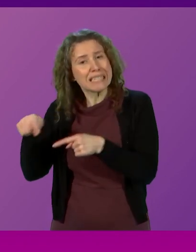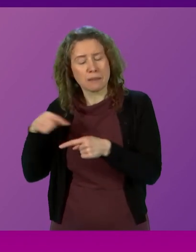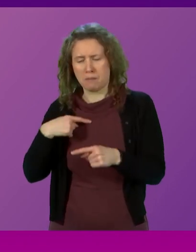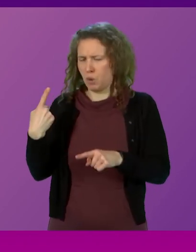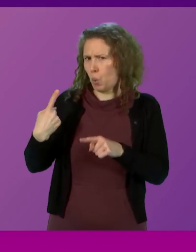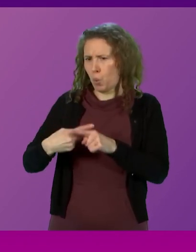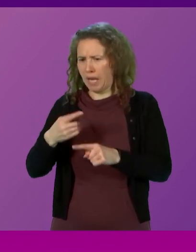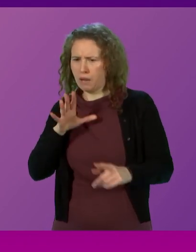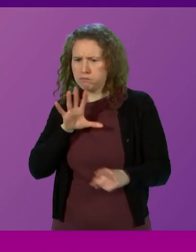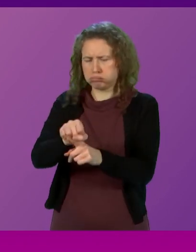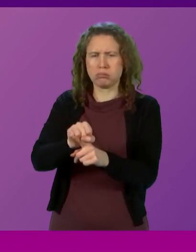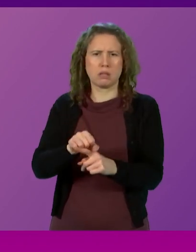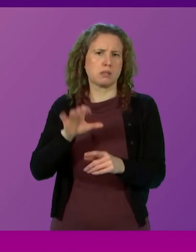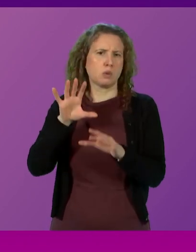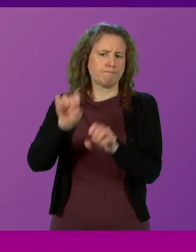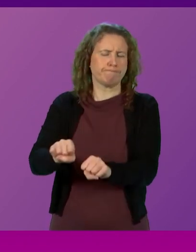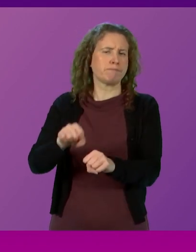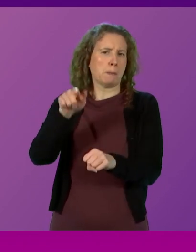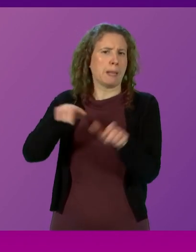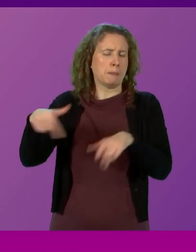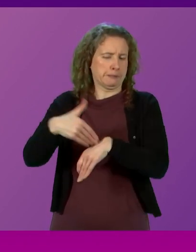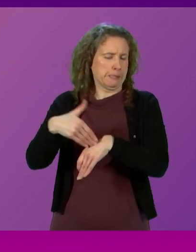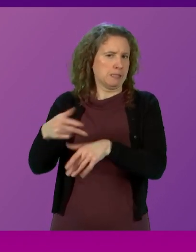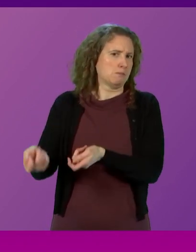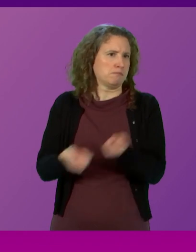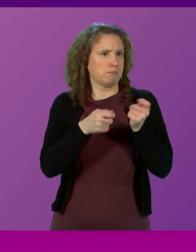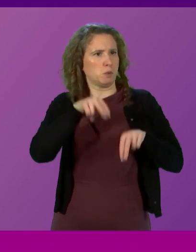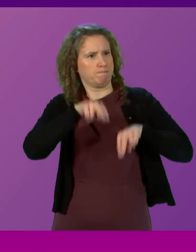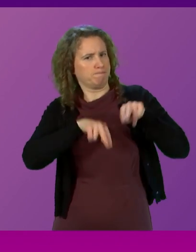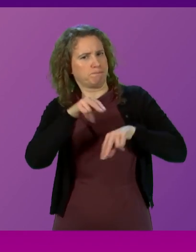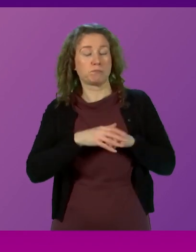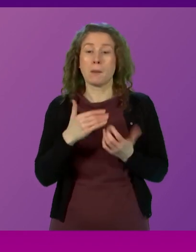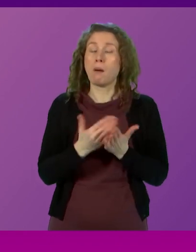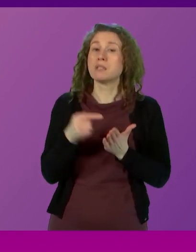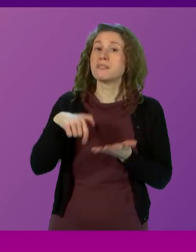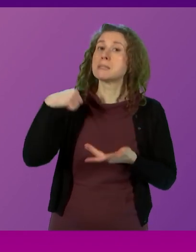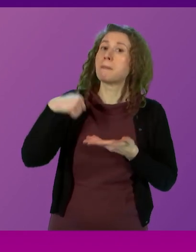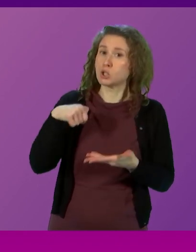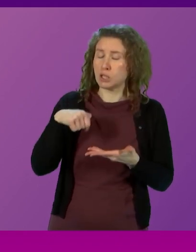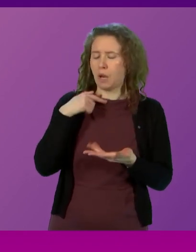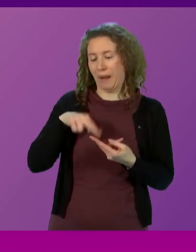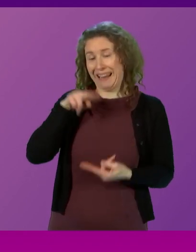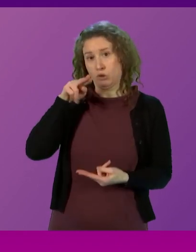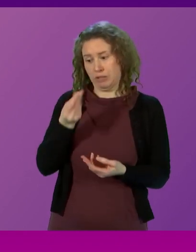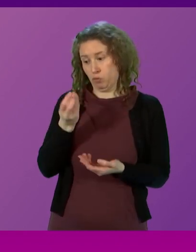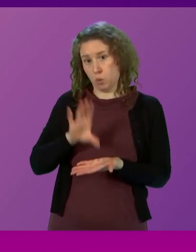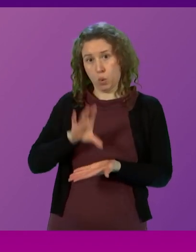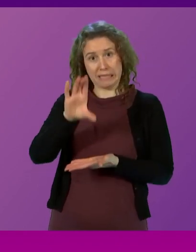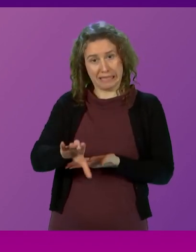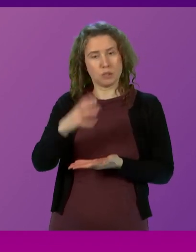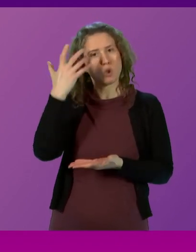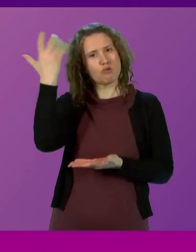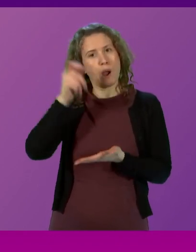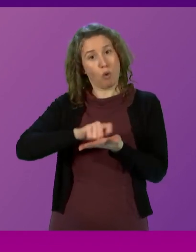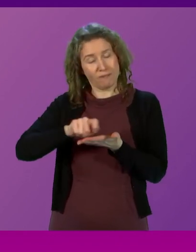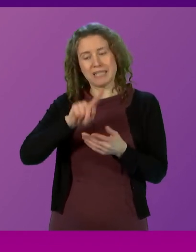swiftly to bring the perpetrators of crime and violence to justice. As part of this budget, I intend to increase the resources available to the Crown